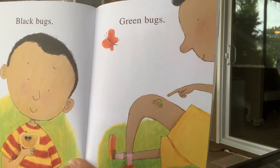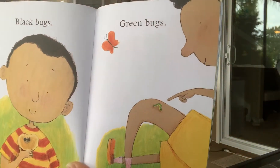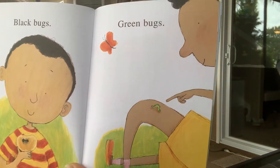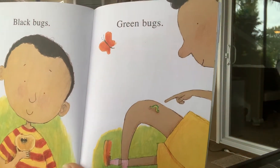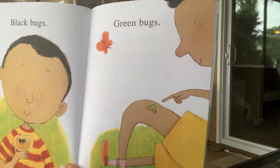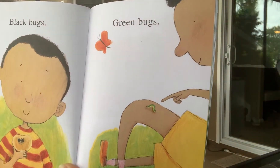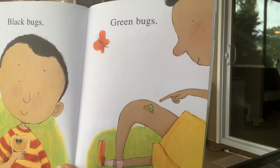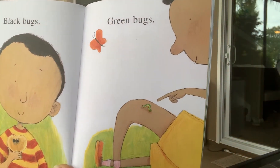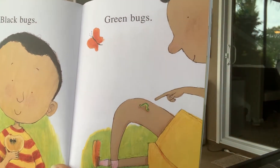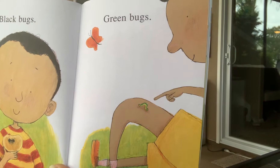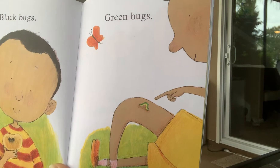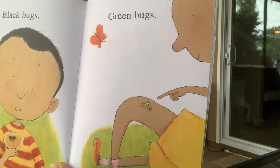Green bugs.